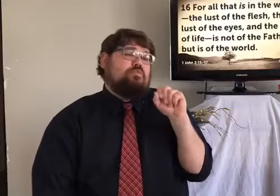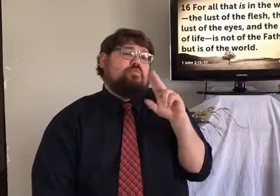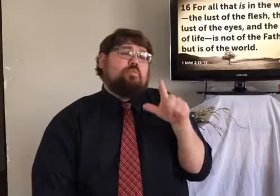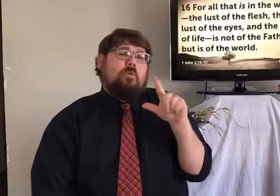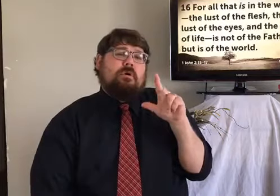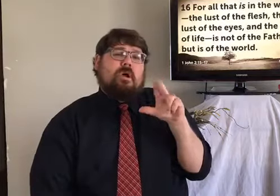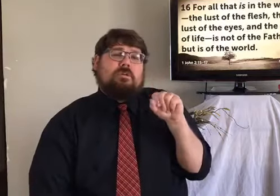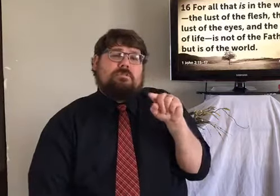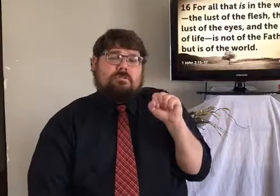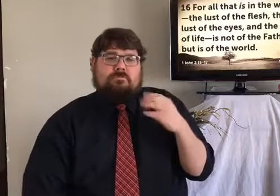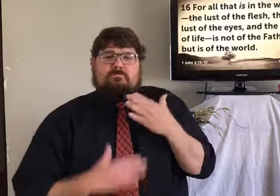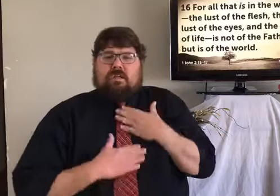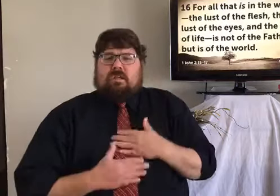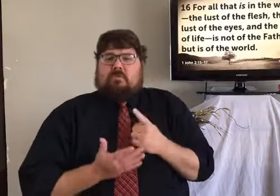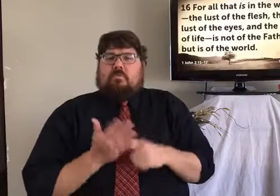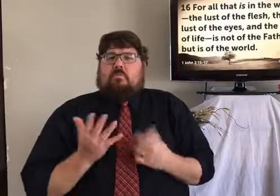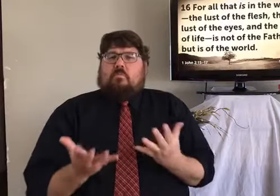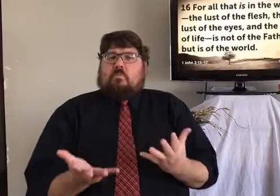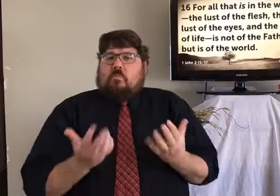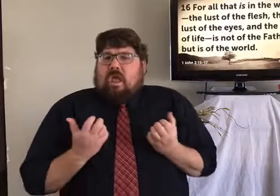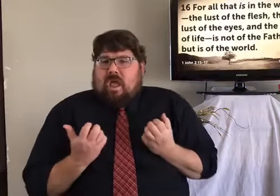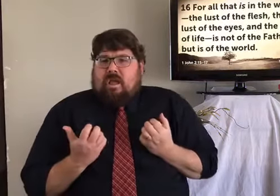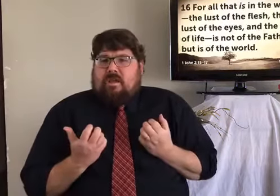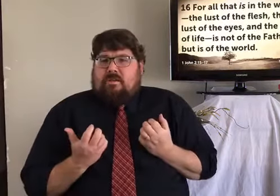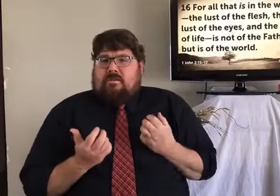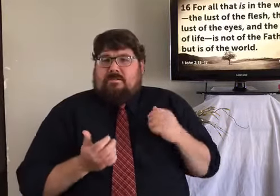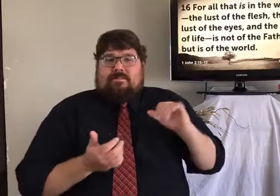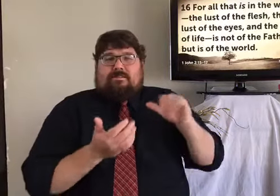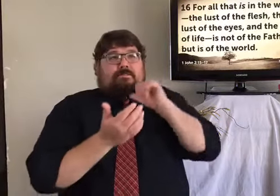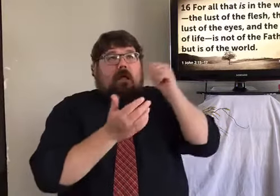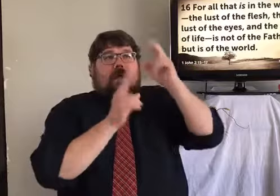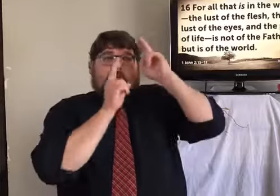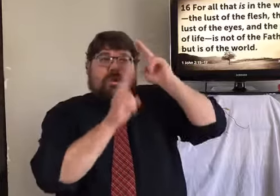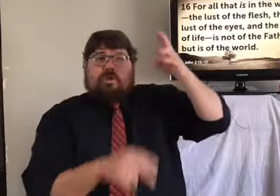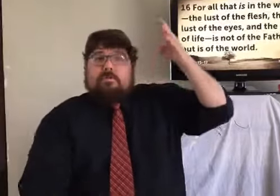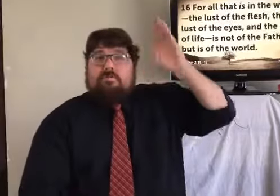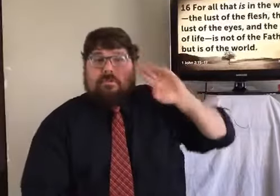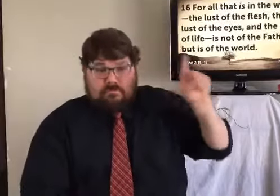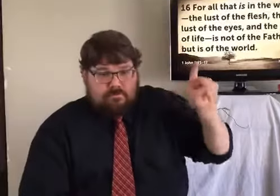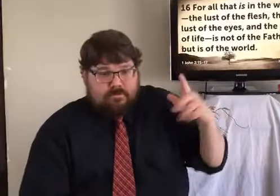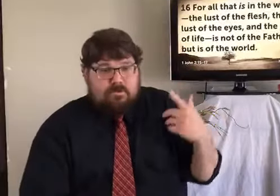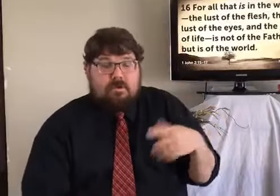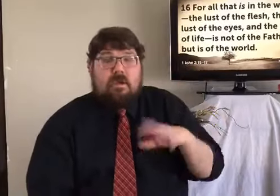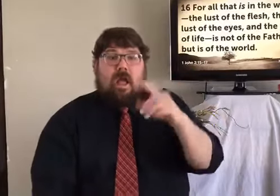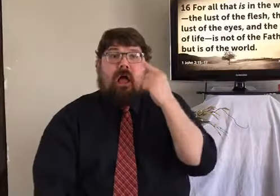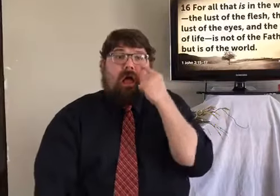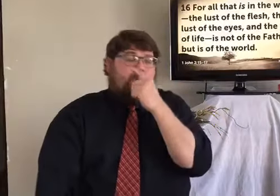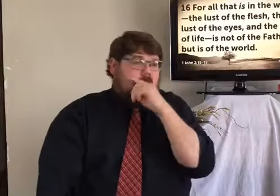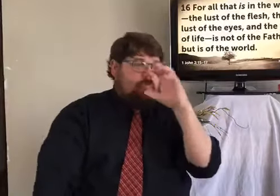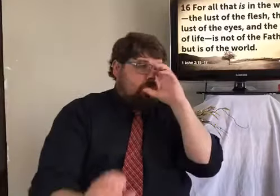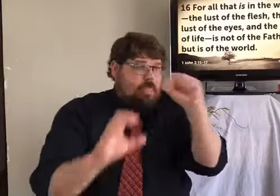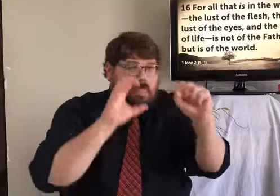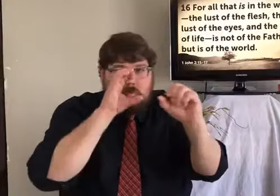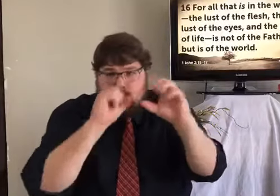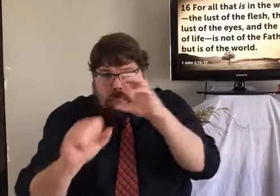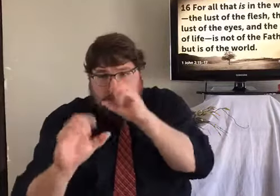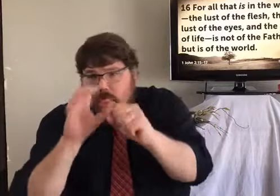That would be sensual lusts. You know, what your body craves, what your body wants, things that don't honor God.